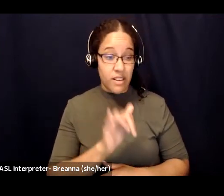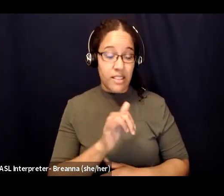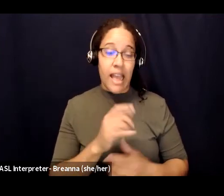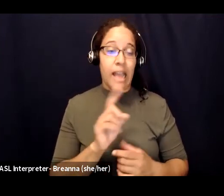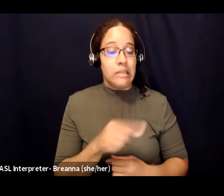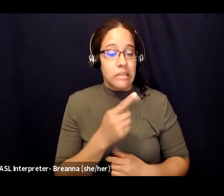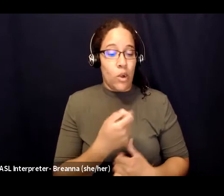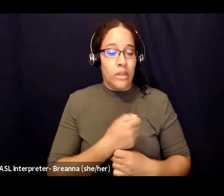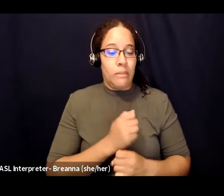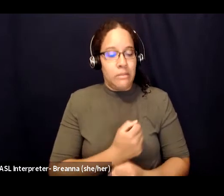you for telling me